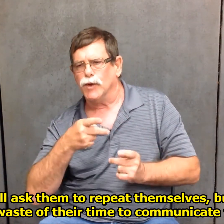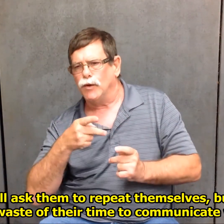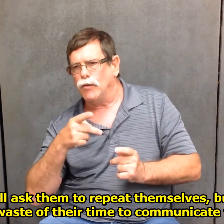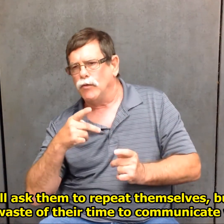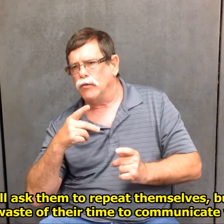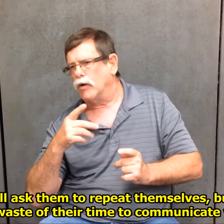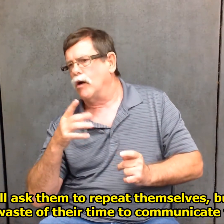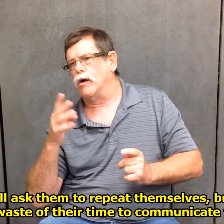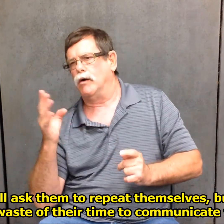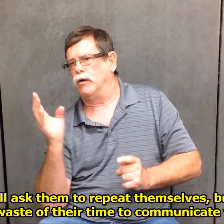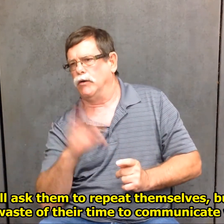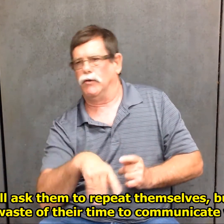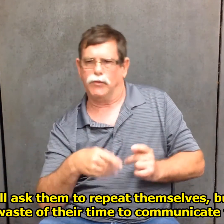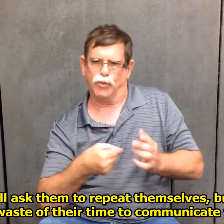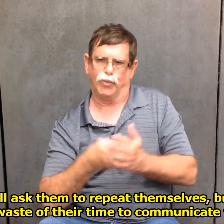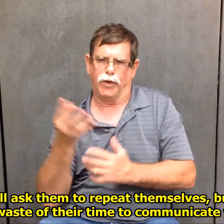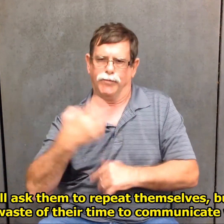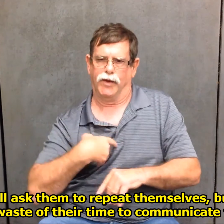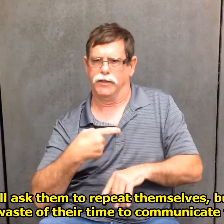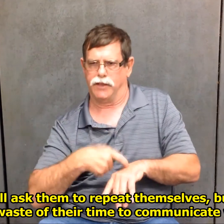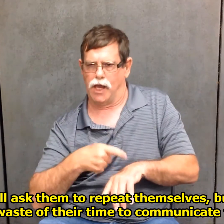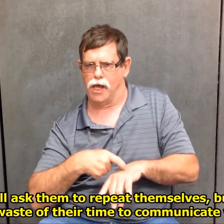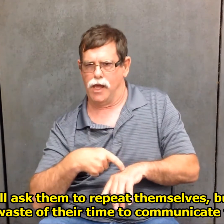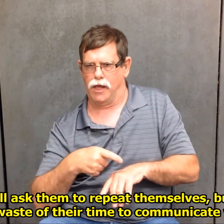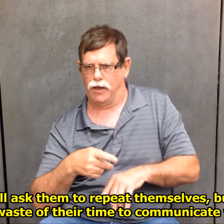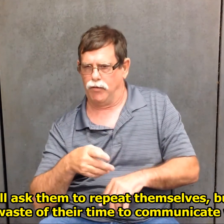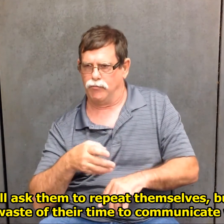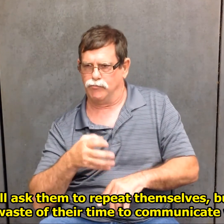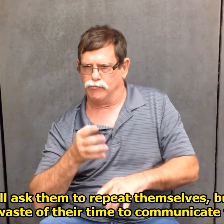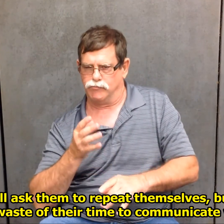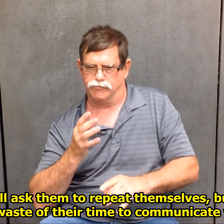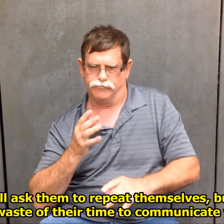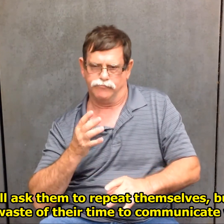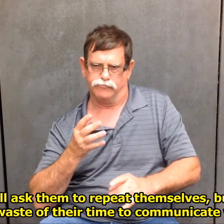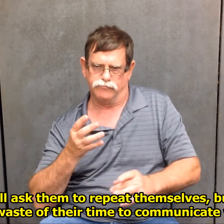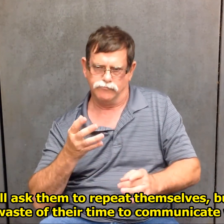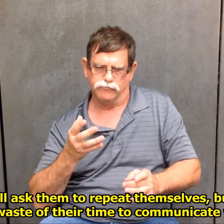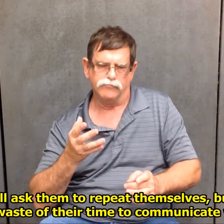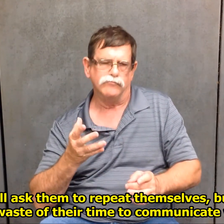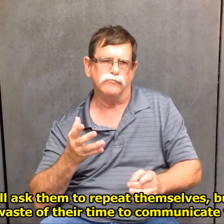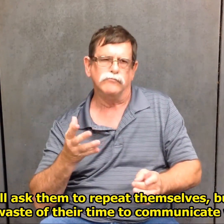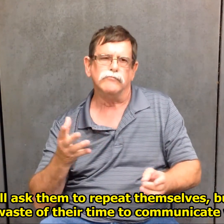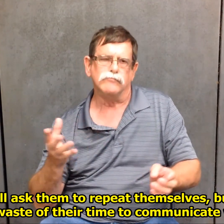Sometimes I'll ask them to repeat themselves, but they'll act like it's a waste of their time to communicate with me.